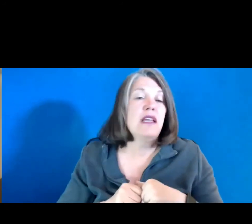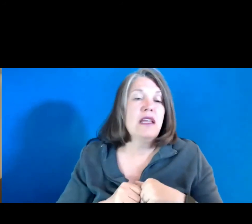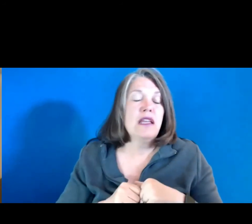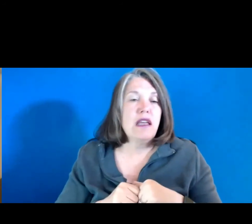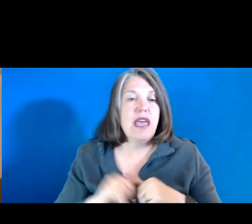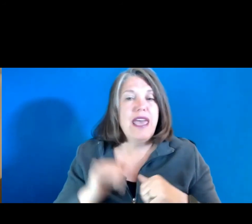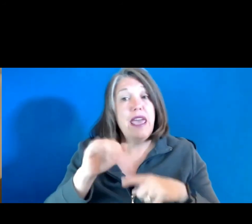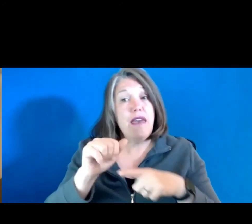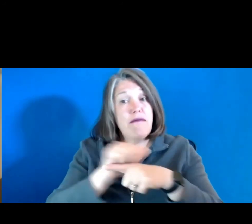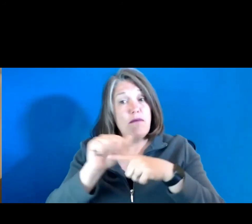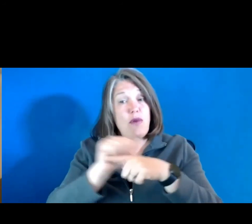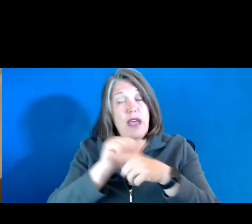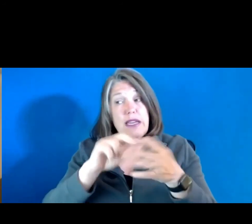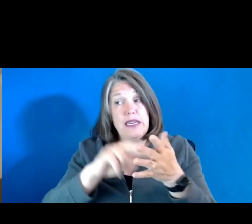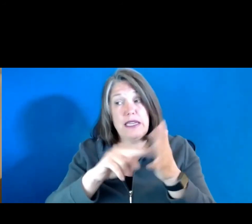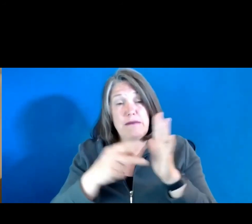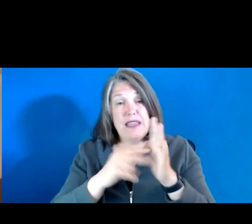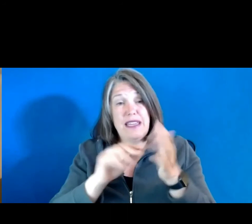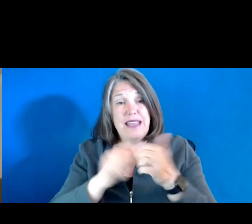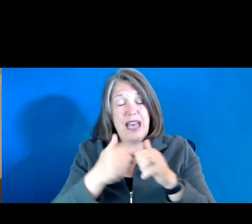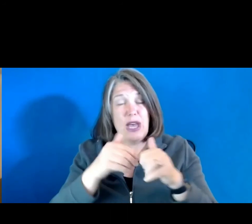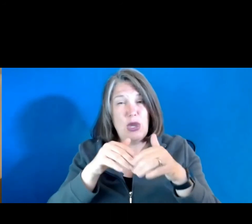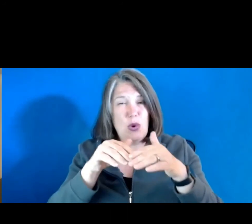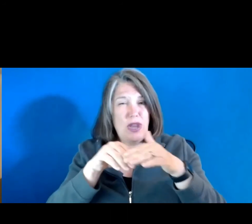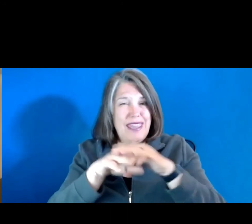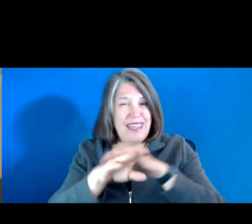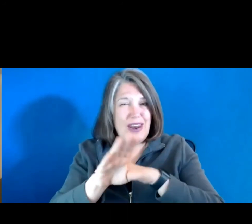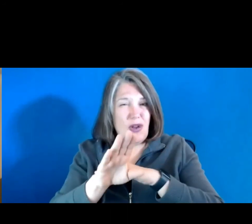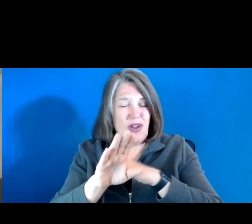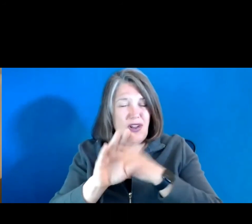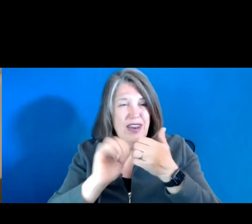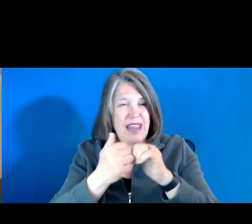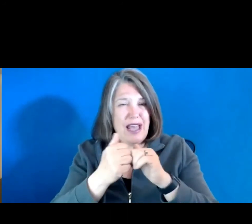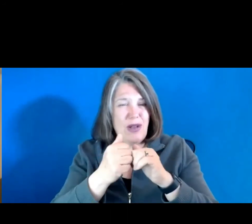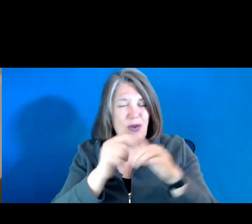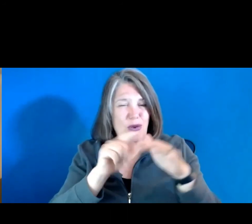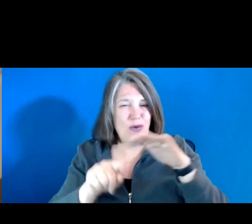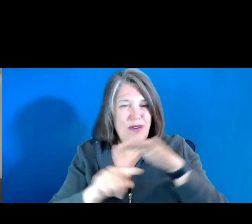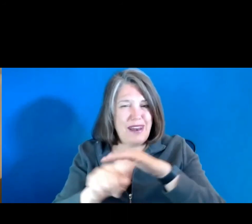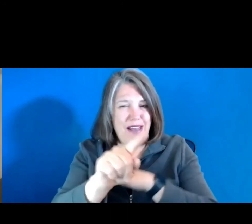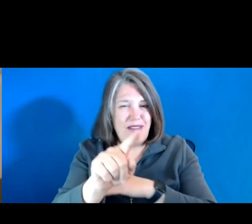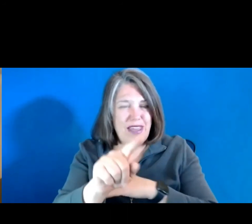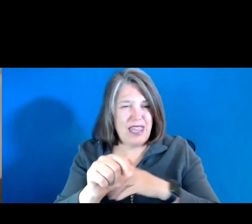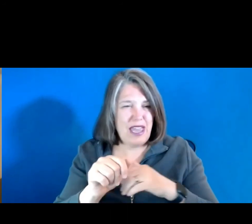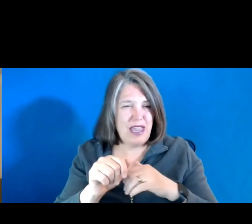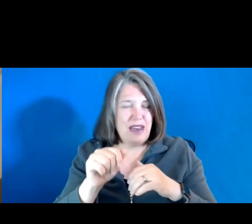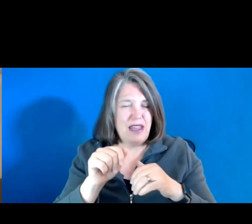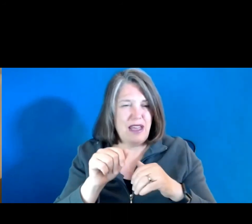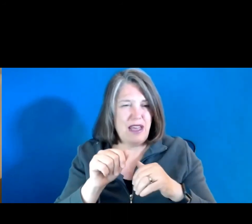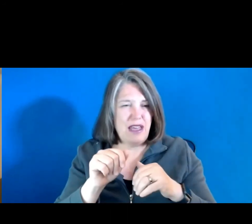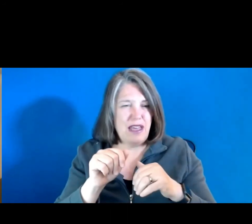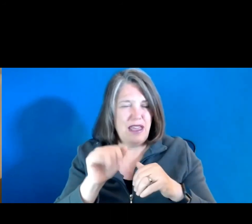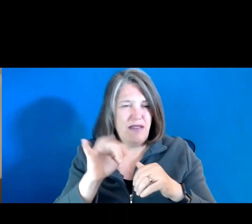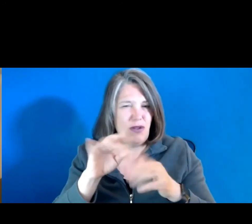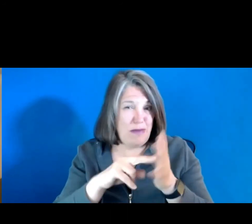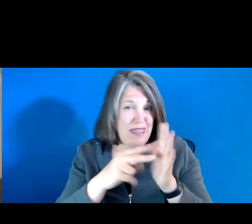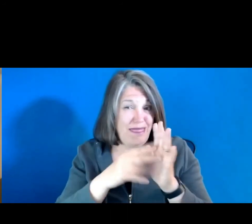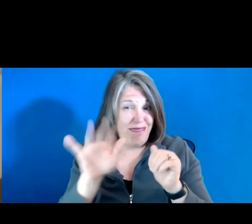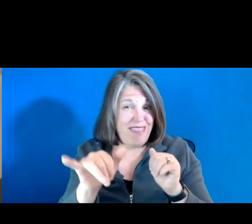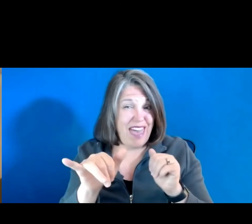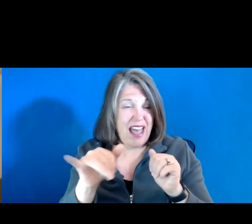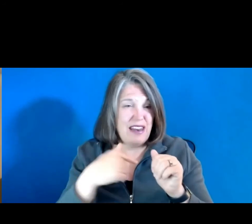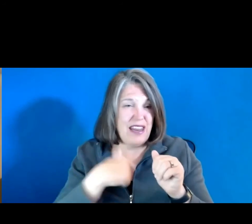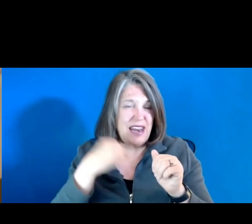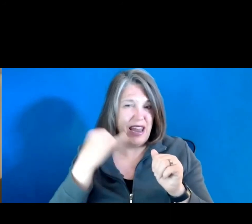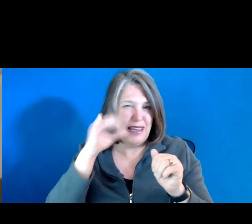if practice means how you get on and how you navigate, uh, the, if, if you mean that, and I